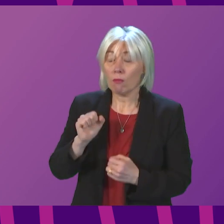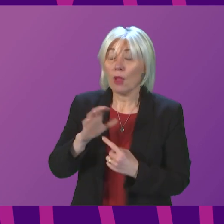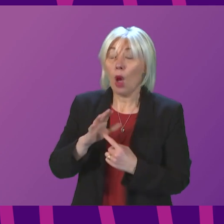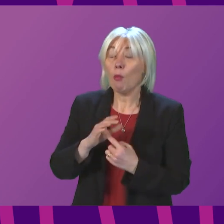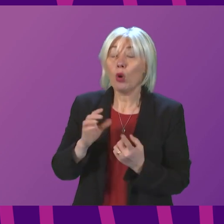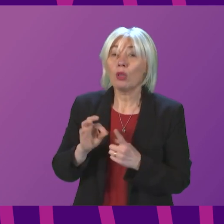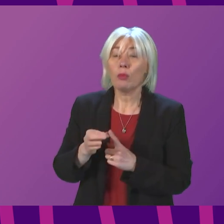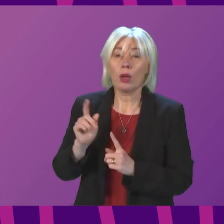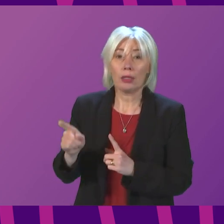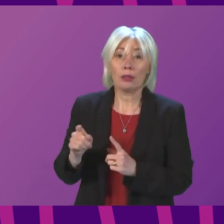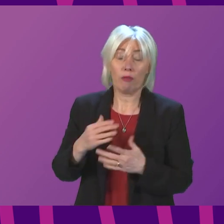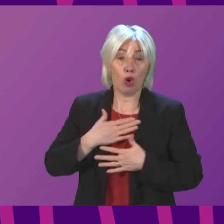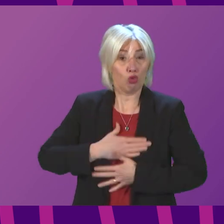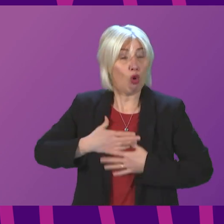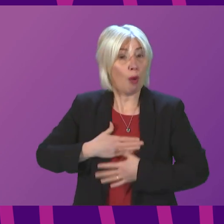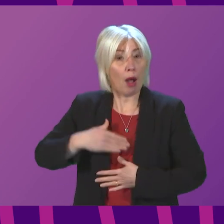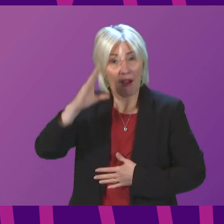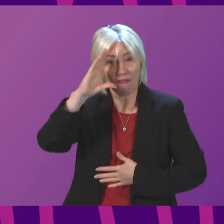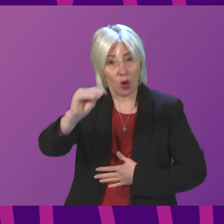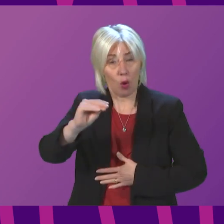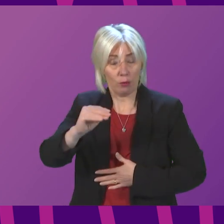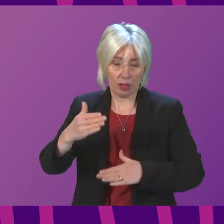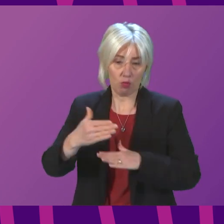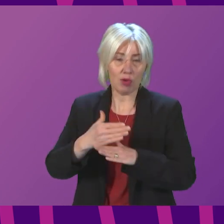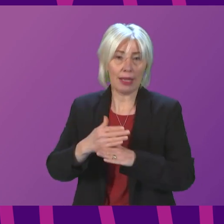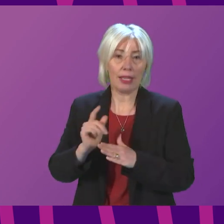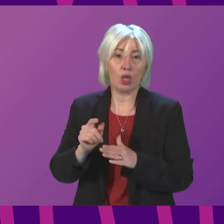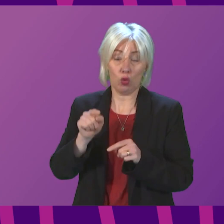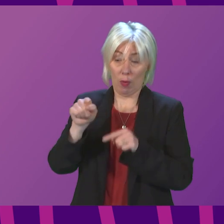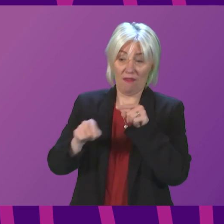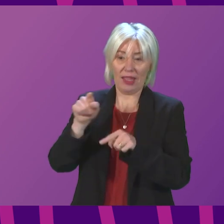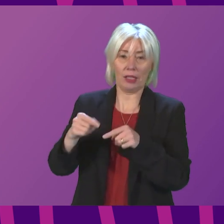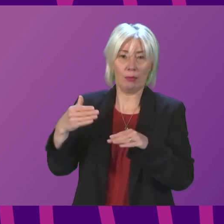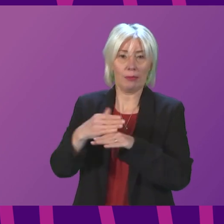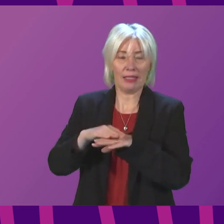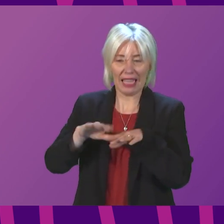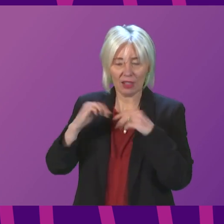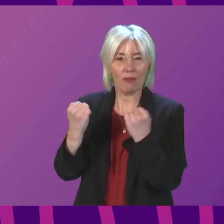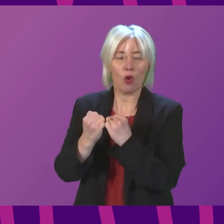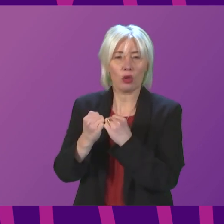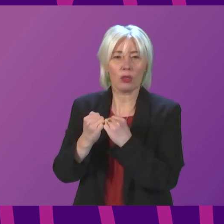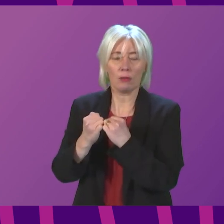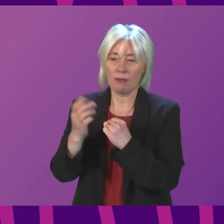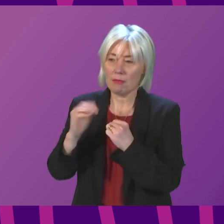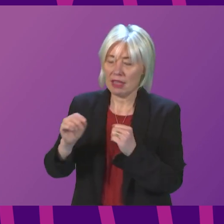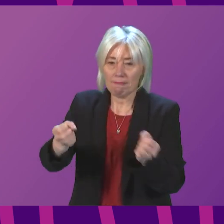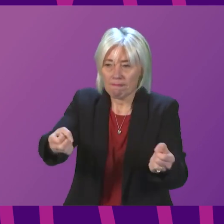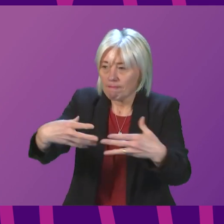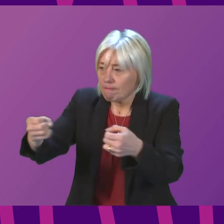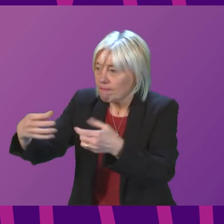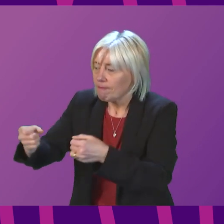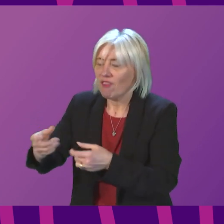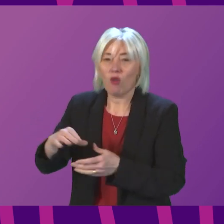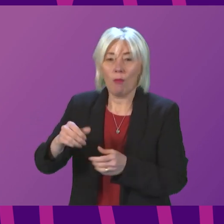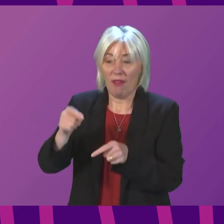On the specific issue of trauma-informed practice, so the work of the Victims Task Force, which of course is informed by the voices and experiences